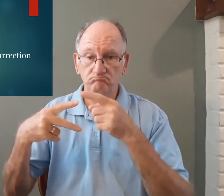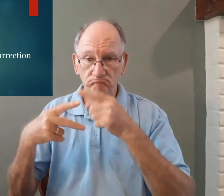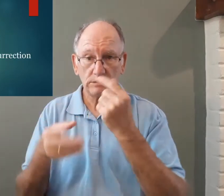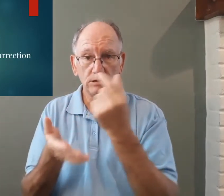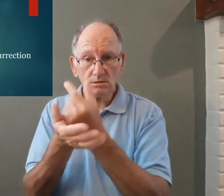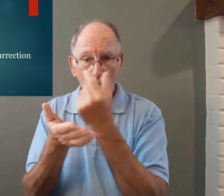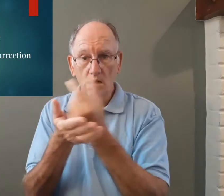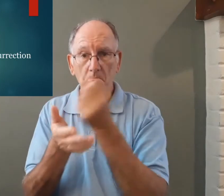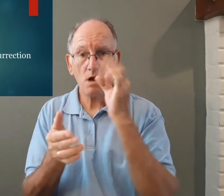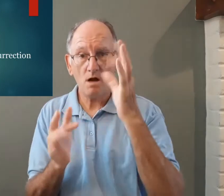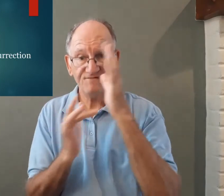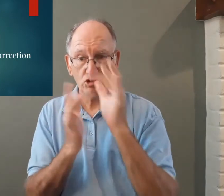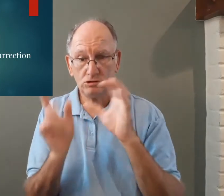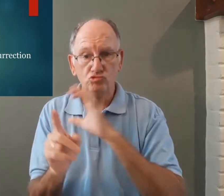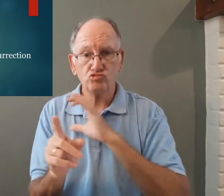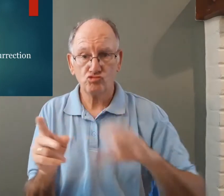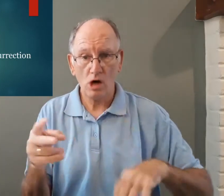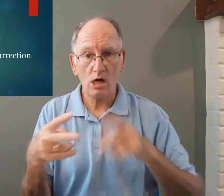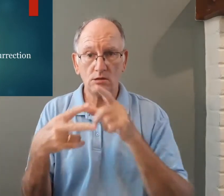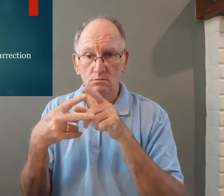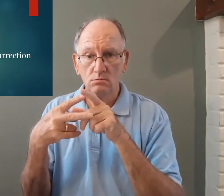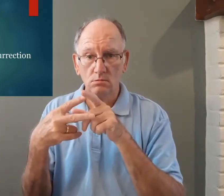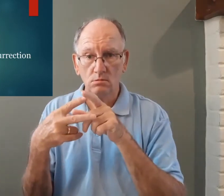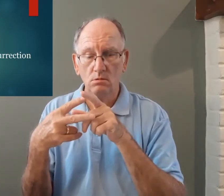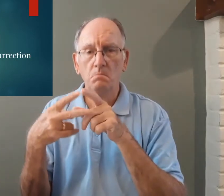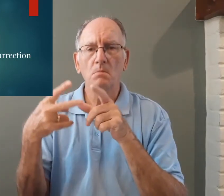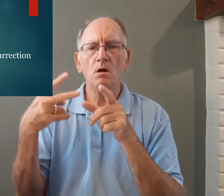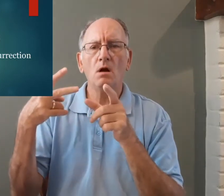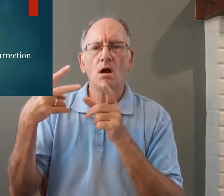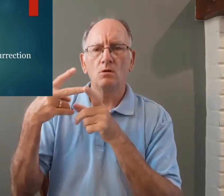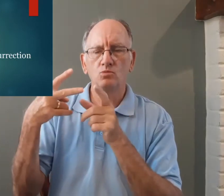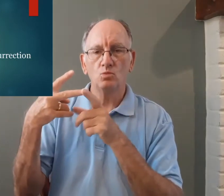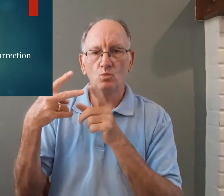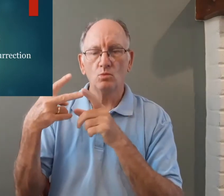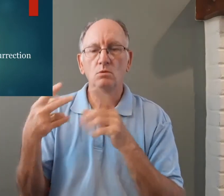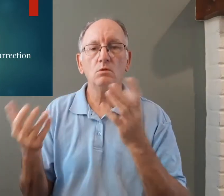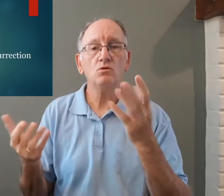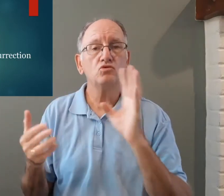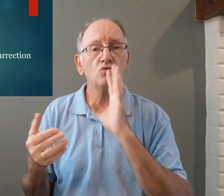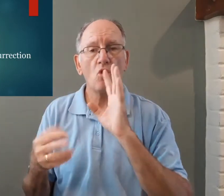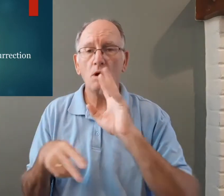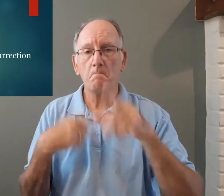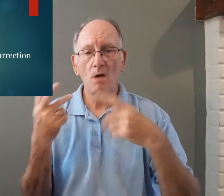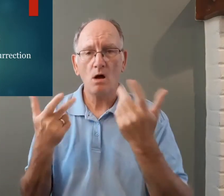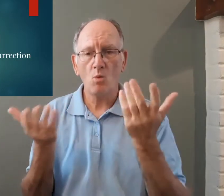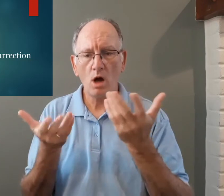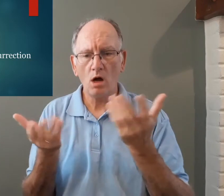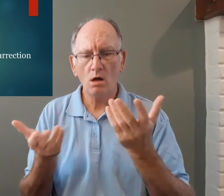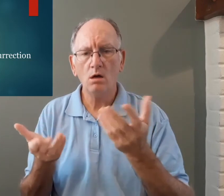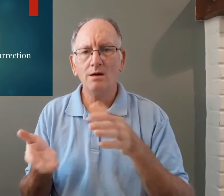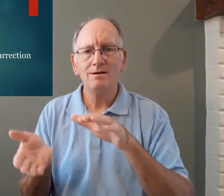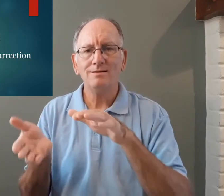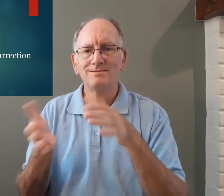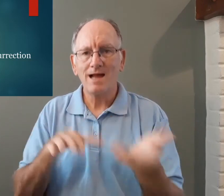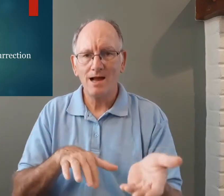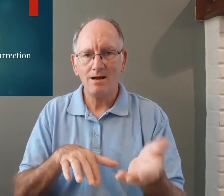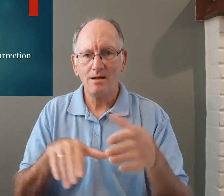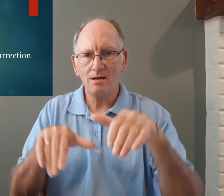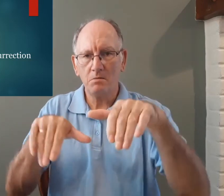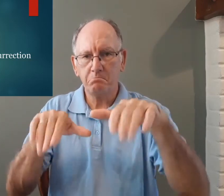the second thing is you know faith is about the gospel of Jesus Christ but faith is also about his death